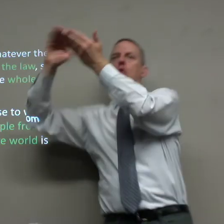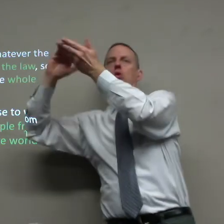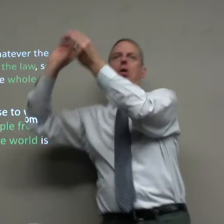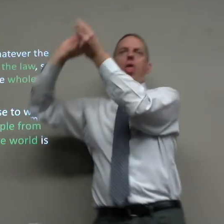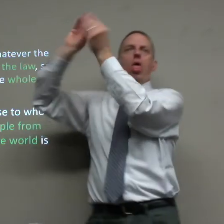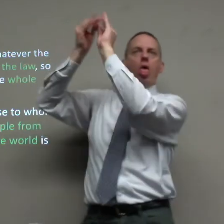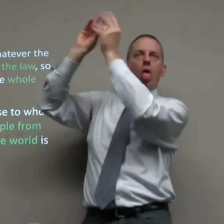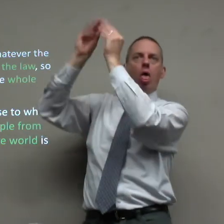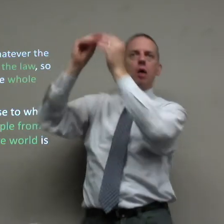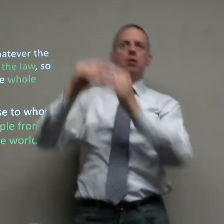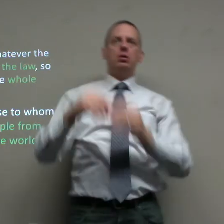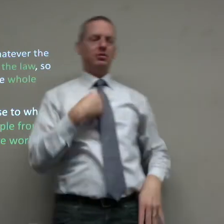excuses